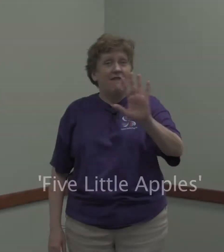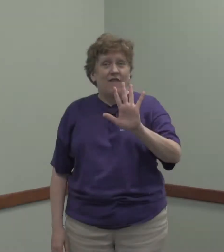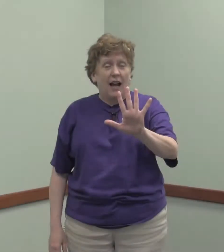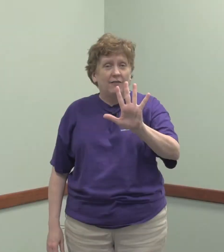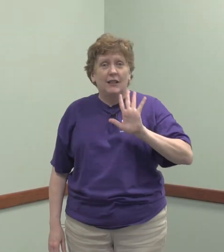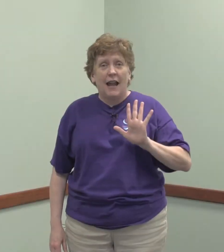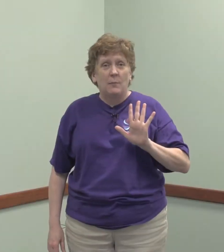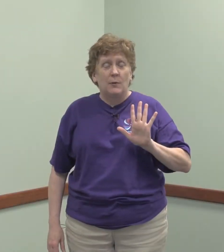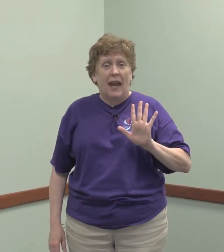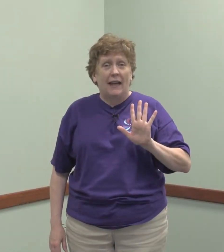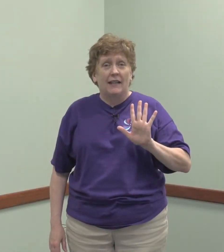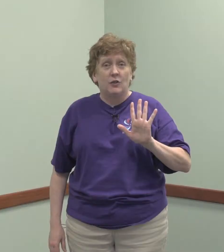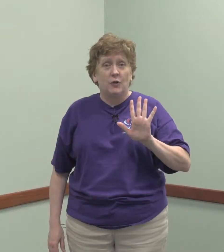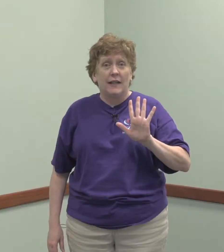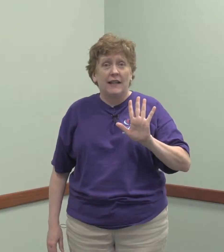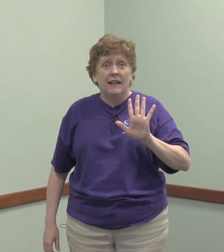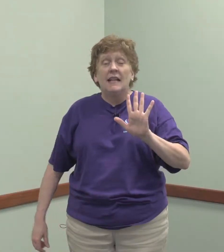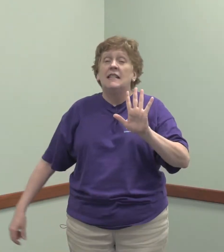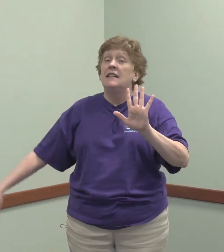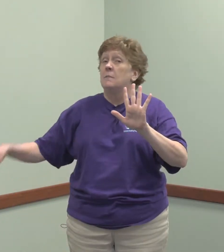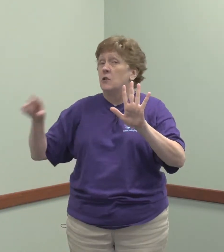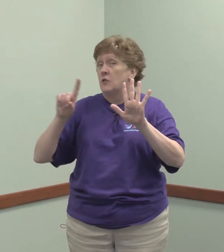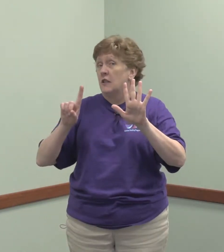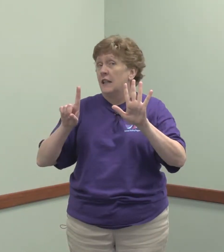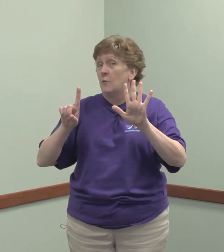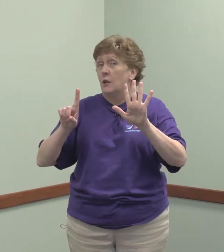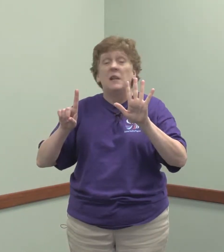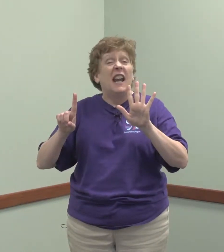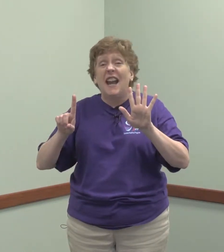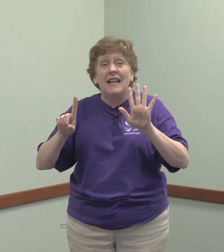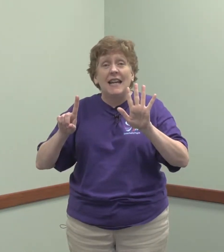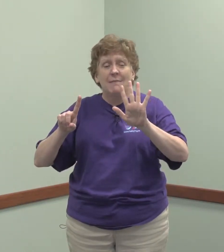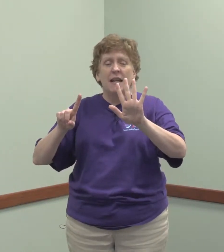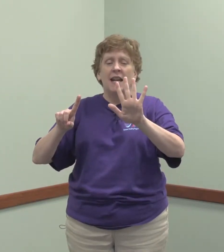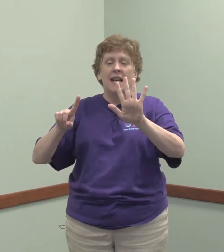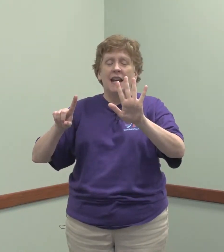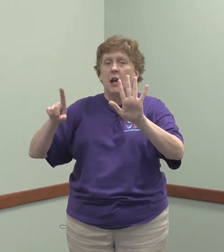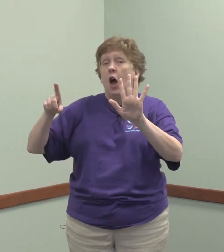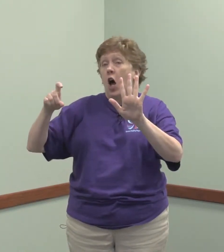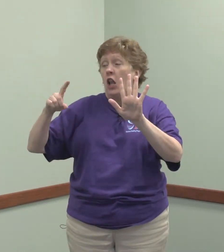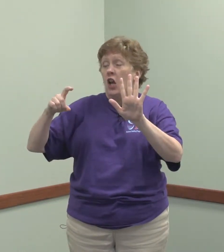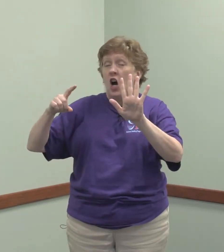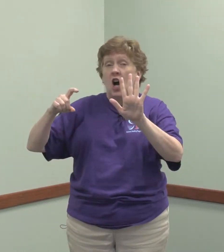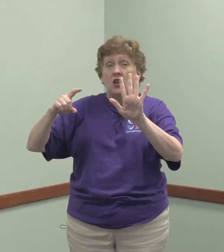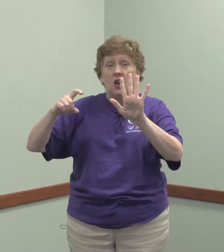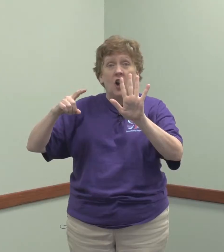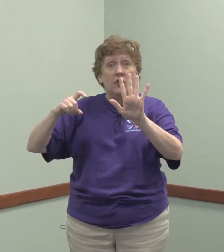Five little apples hanging in a tree, teasing Mr. Slinky Worm, you can't eat me. Along crawls